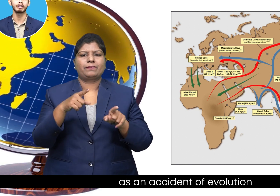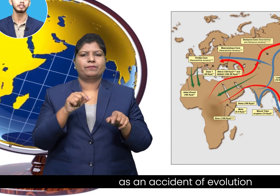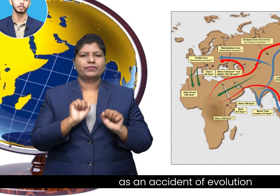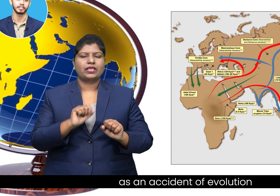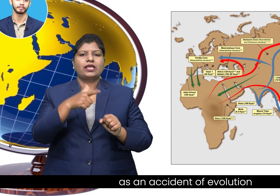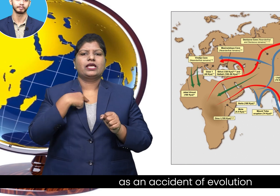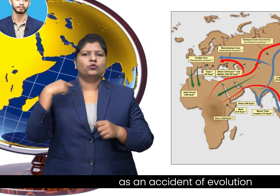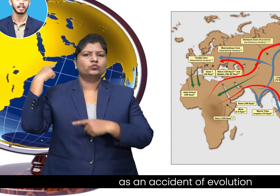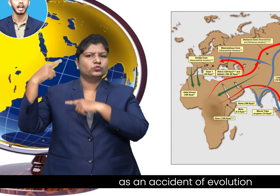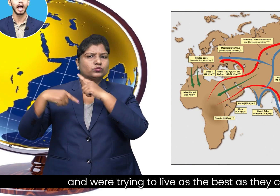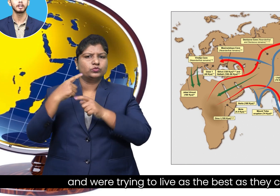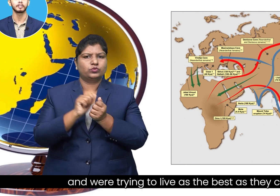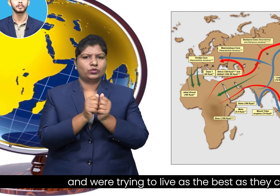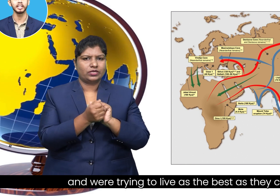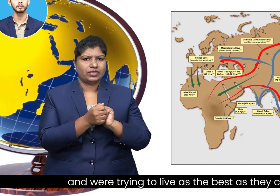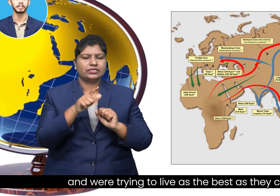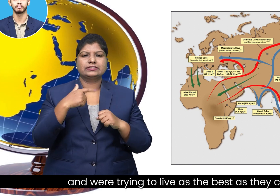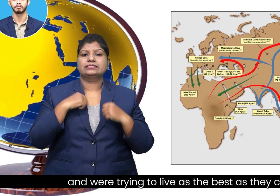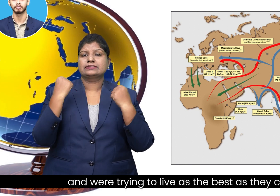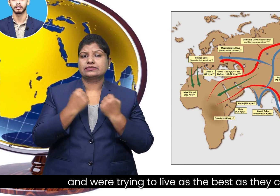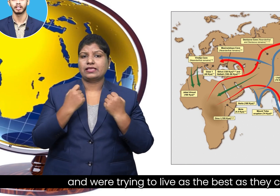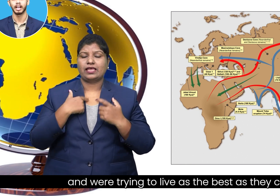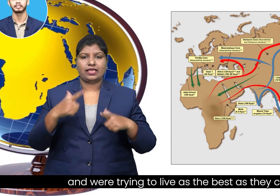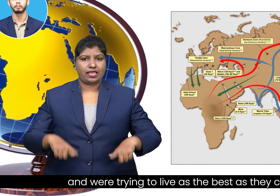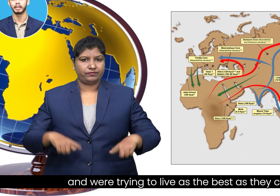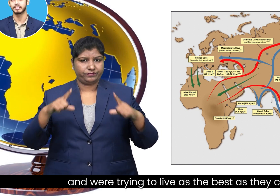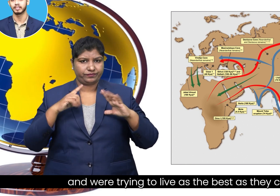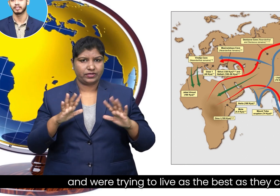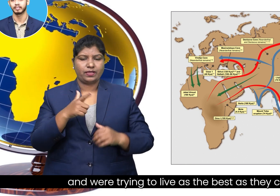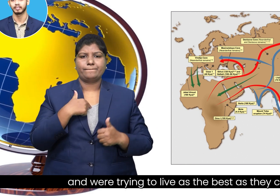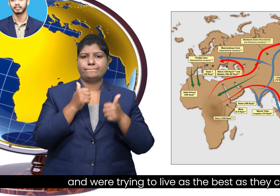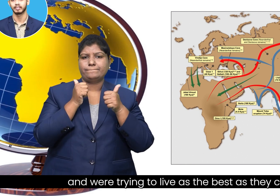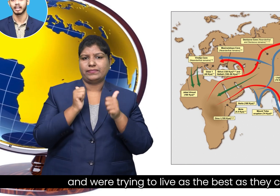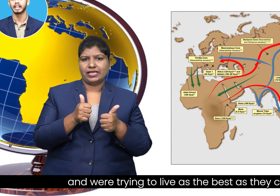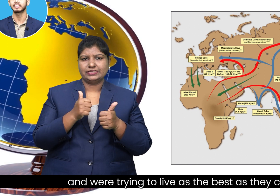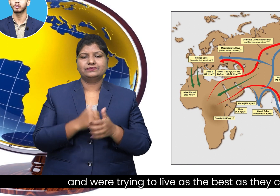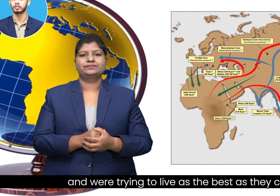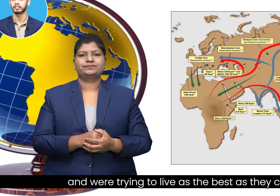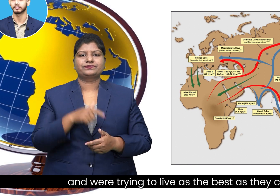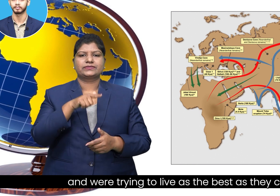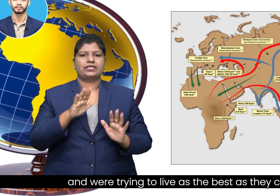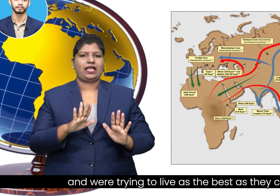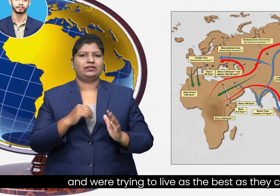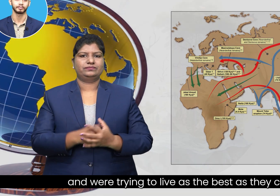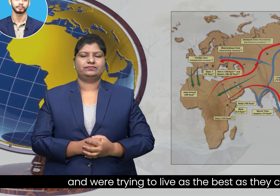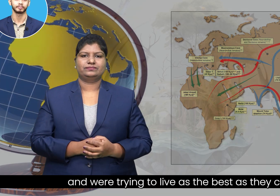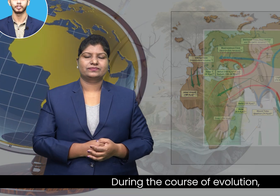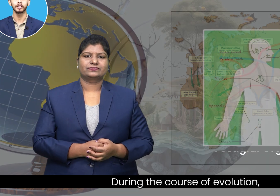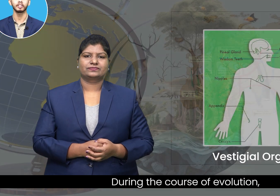evolution and were trying to live as the best as they could. During the